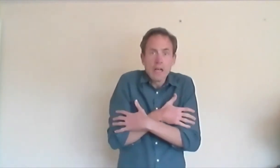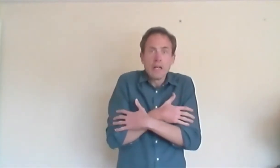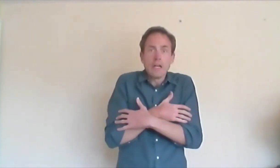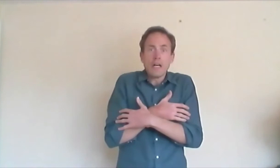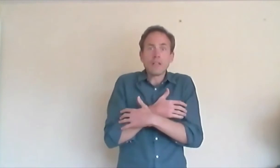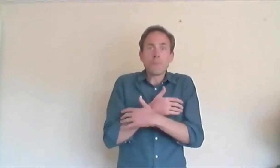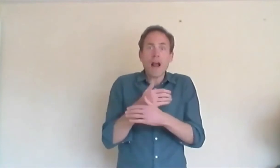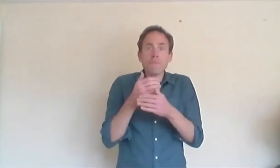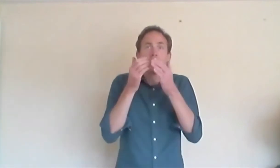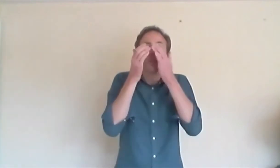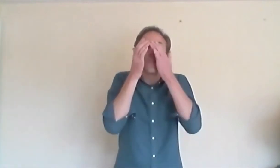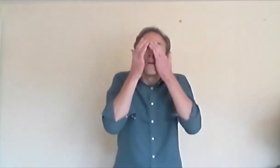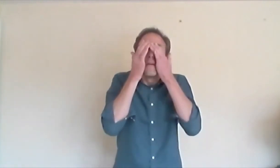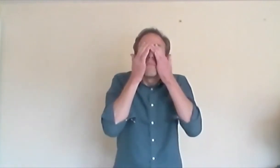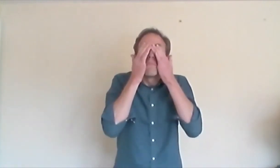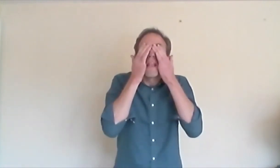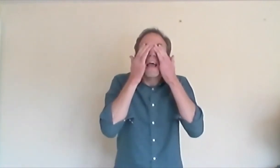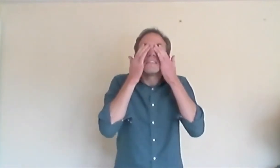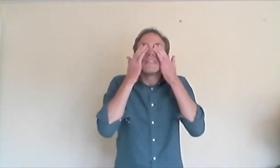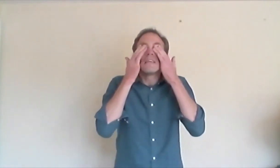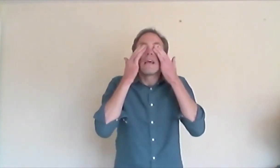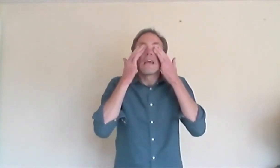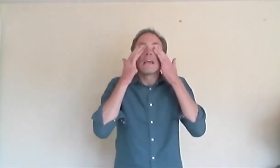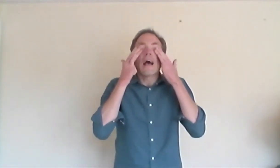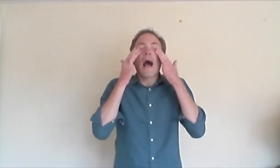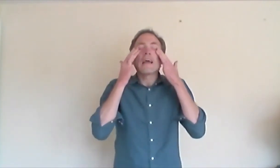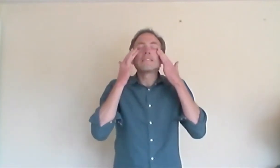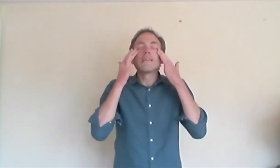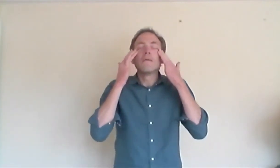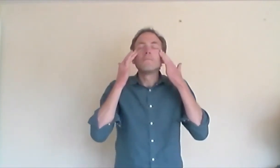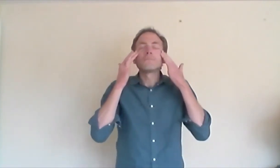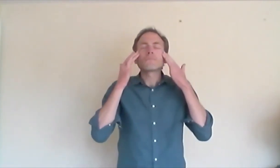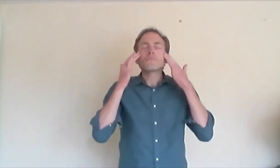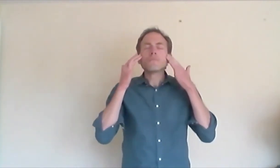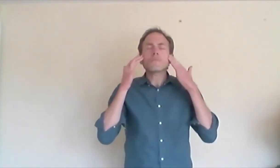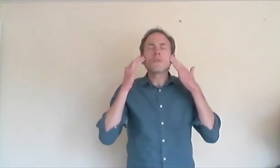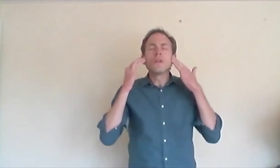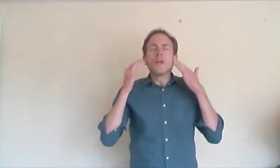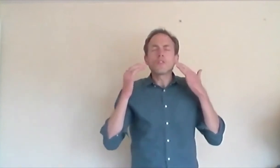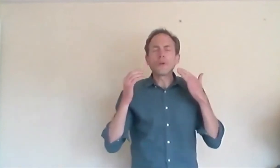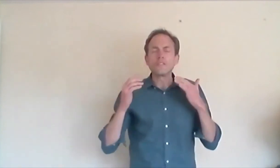Her brambles blinded his eyes. The prince